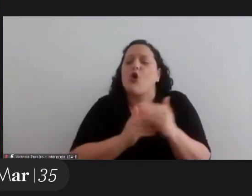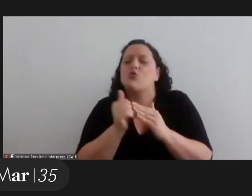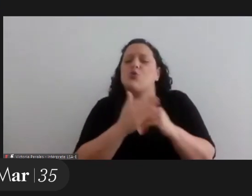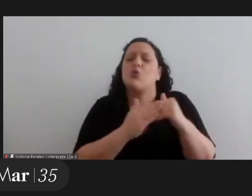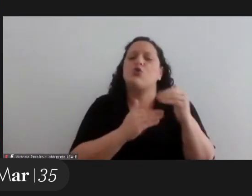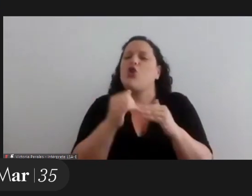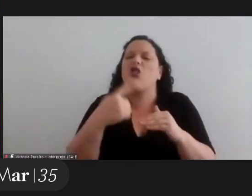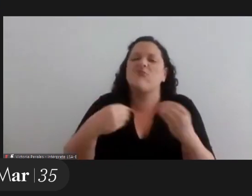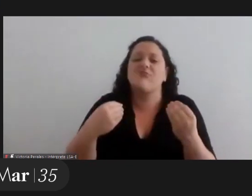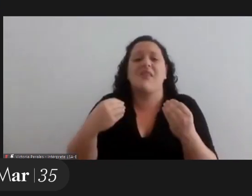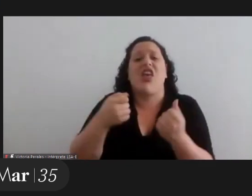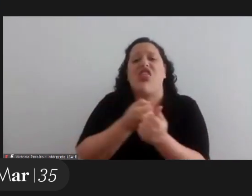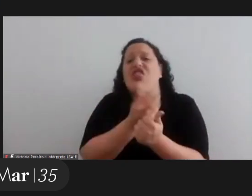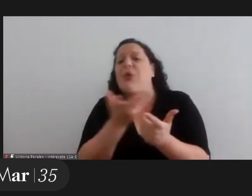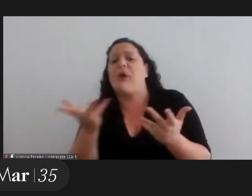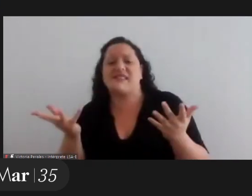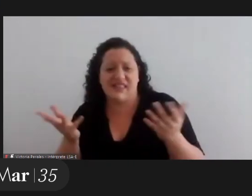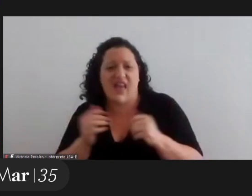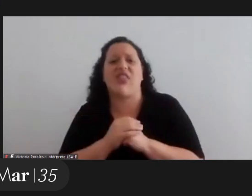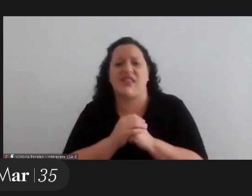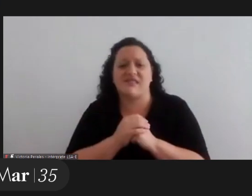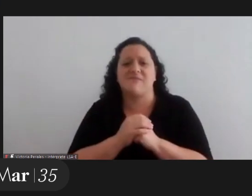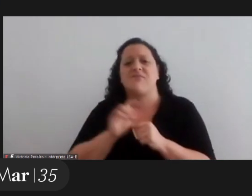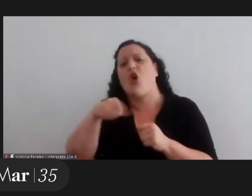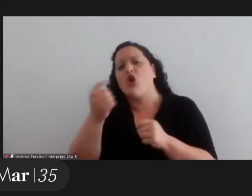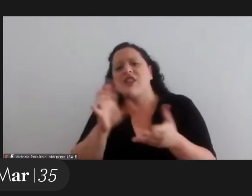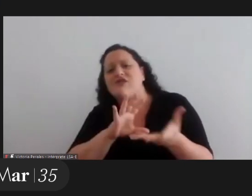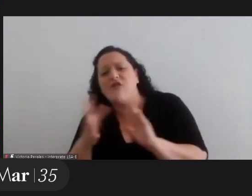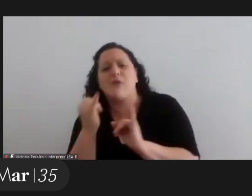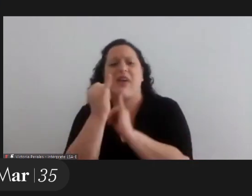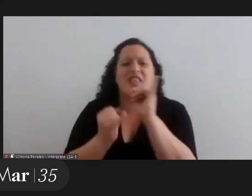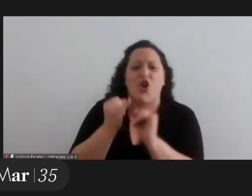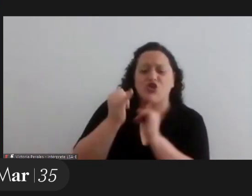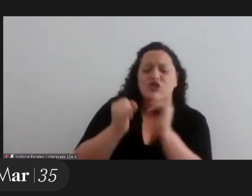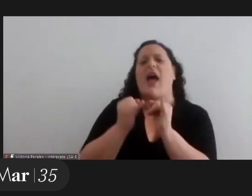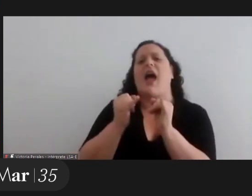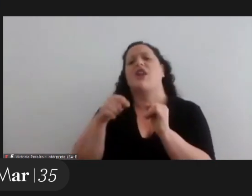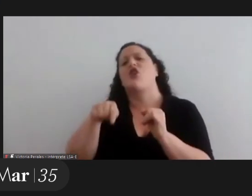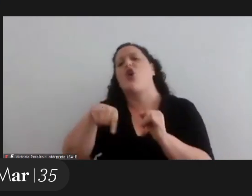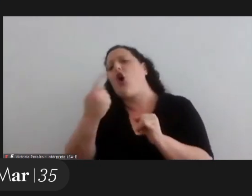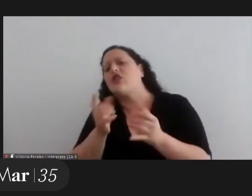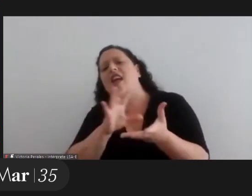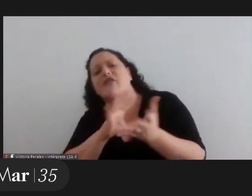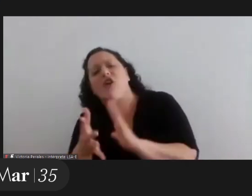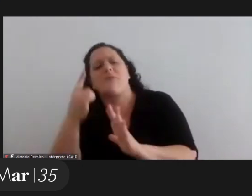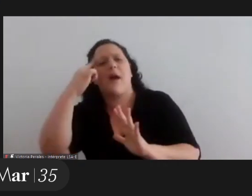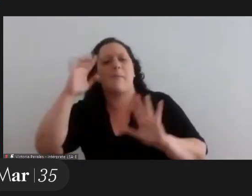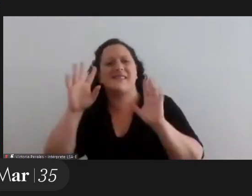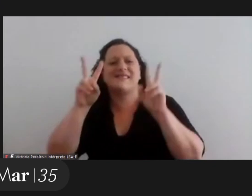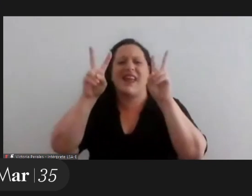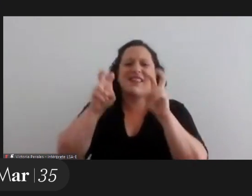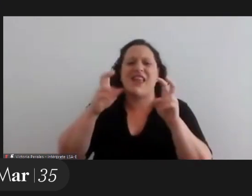as a place to focus on different sensitivities different narratives different ways of thinking